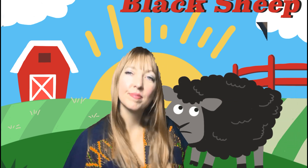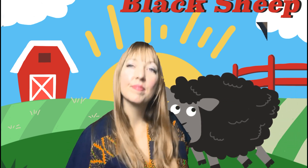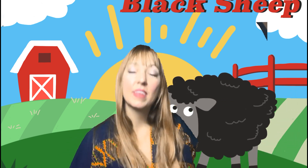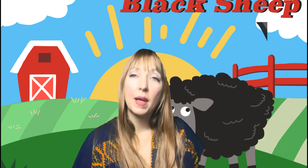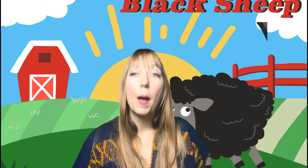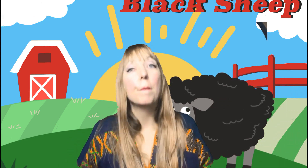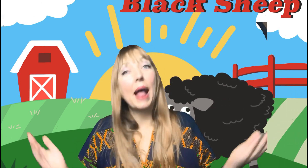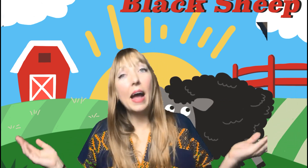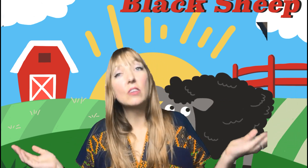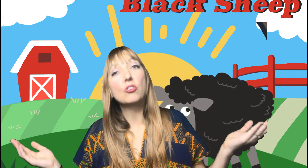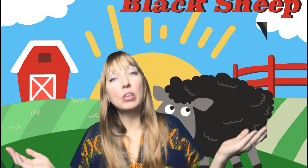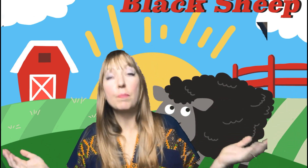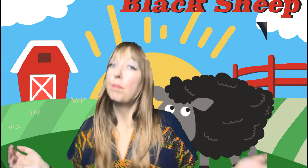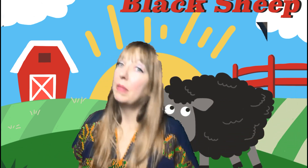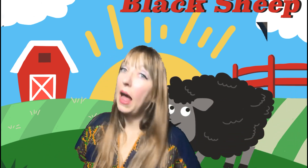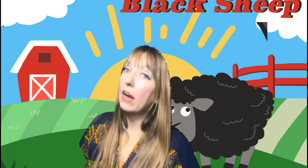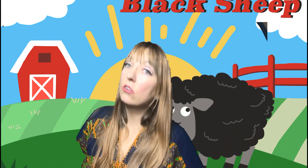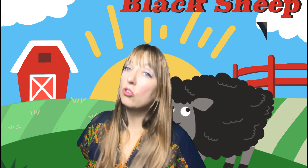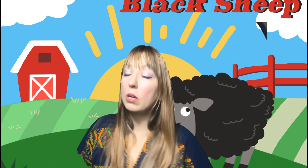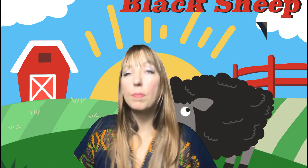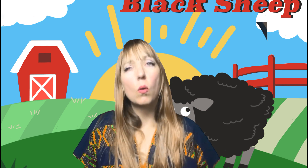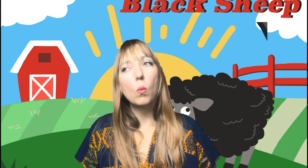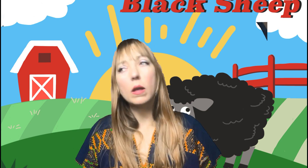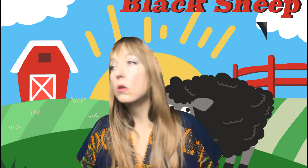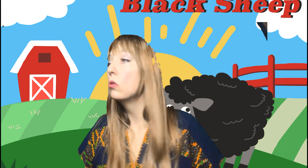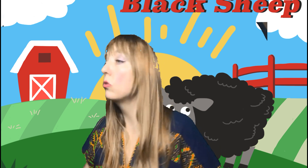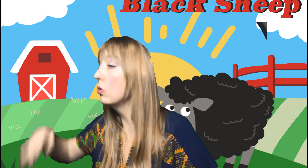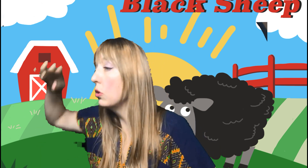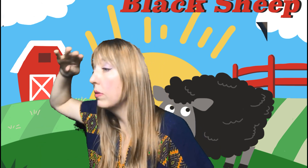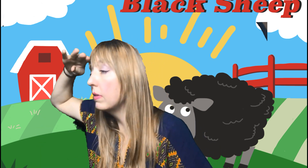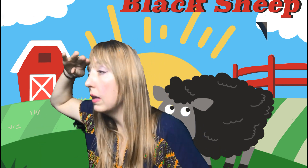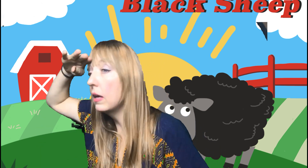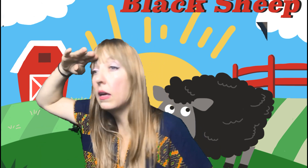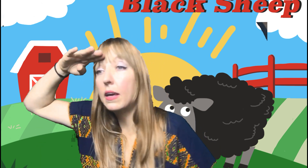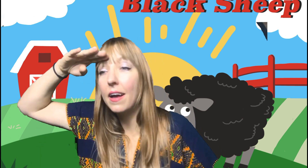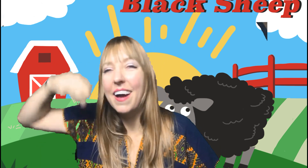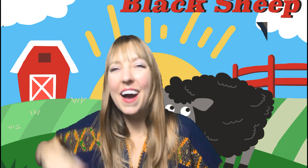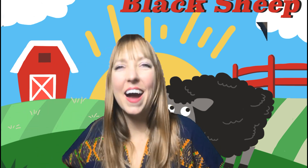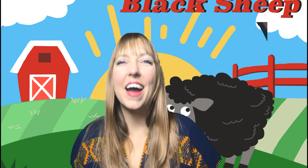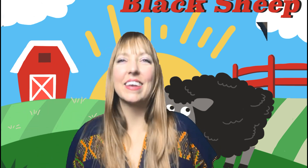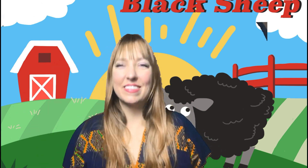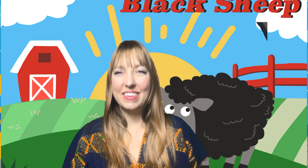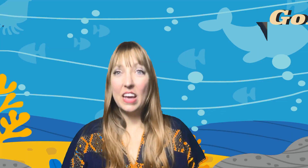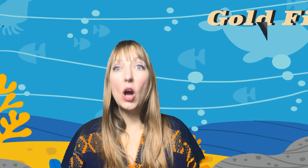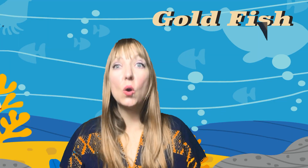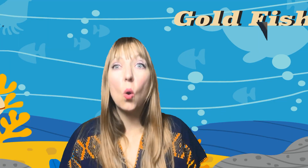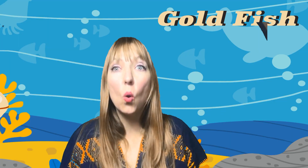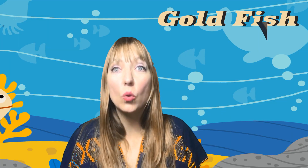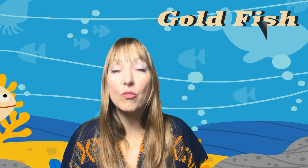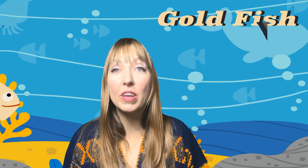Black sheep, black sheep, what do you see? I see a gold fish